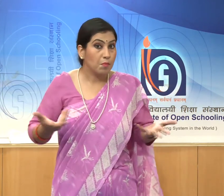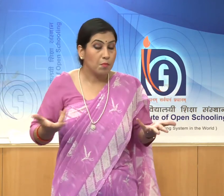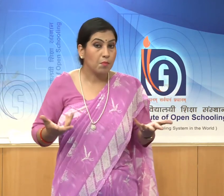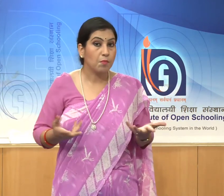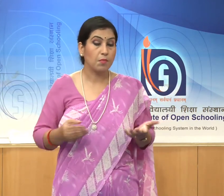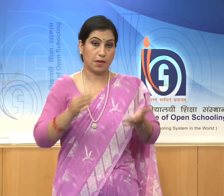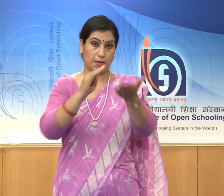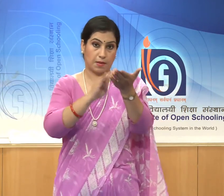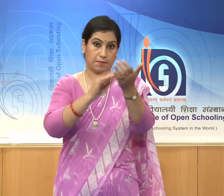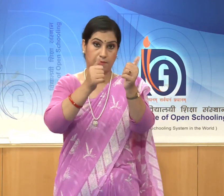Mamalapuram.